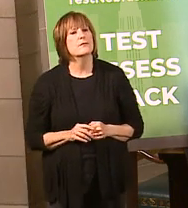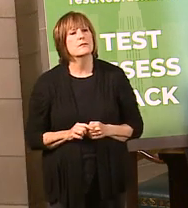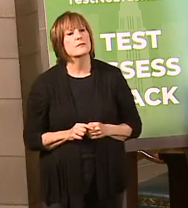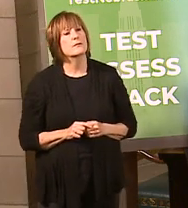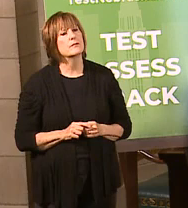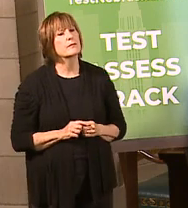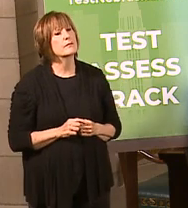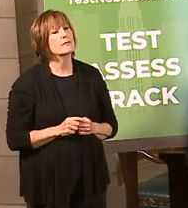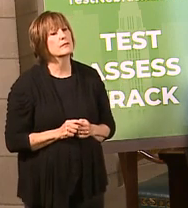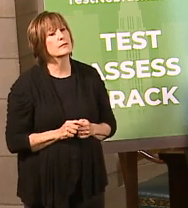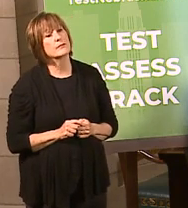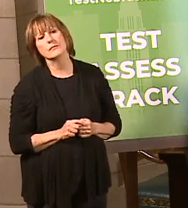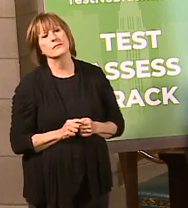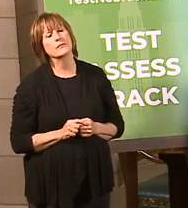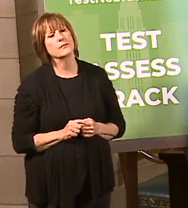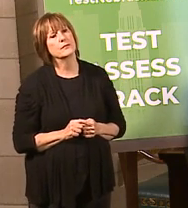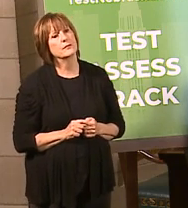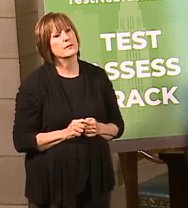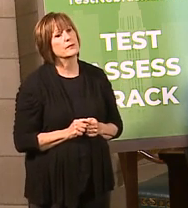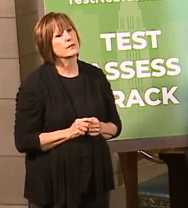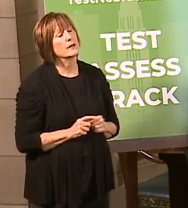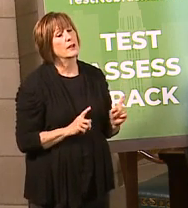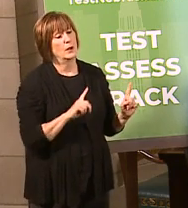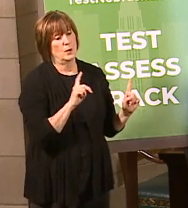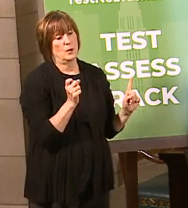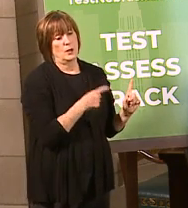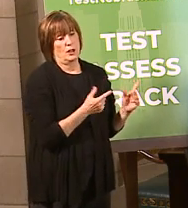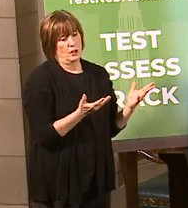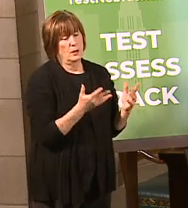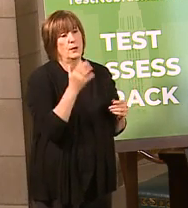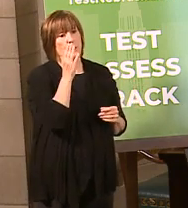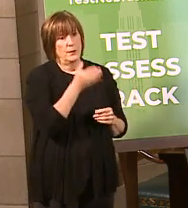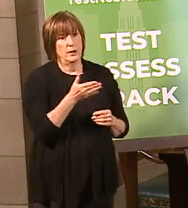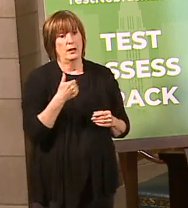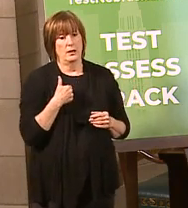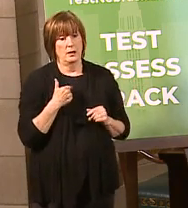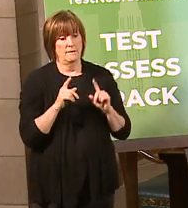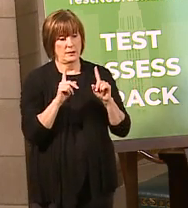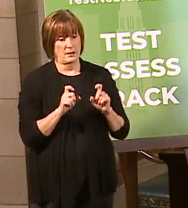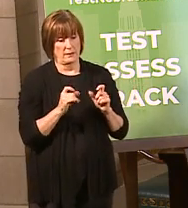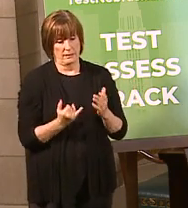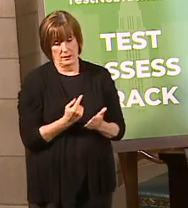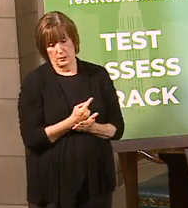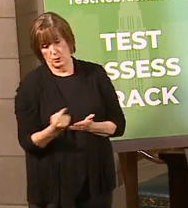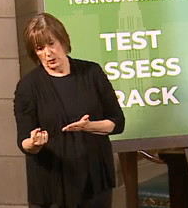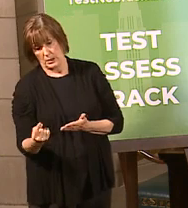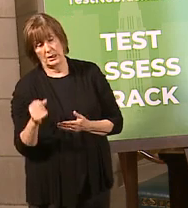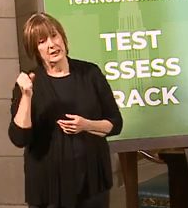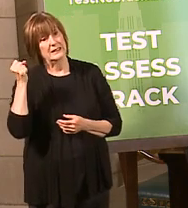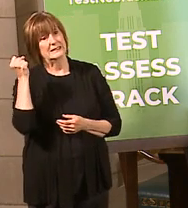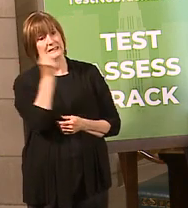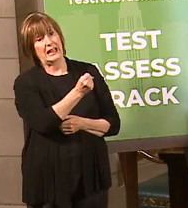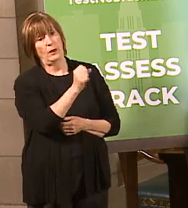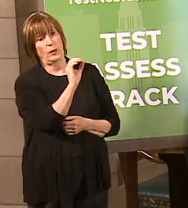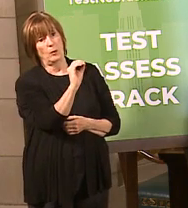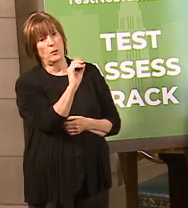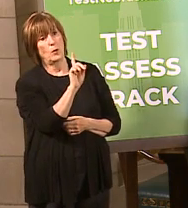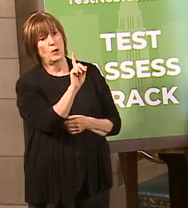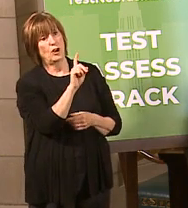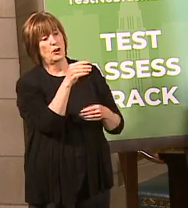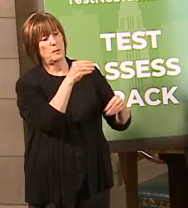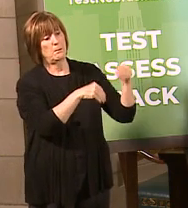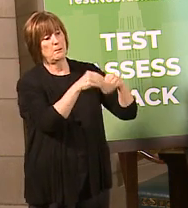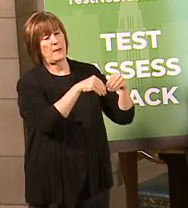this week in South Omaha where there's packing plants? So the question was, will there be testing this weekend in South Omaha where we have packing plants?